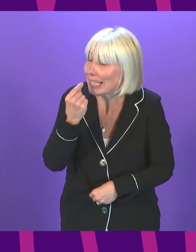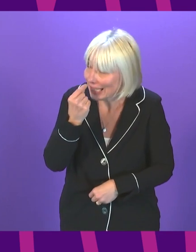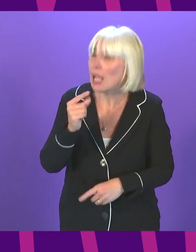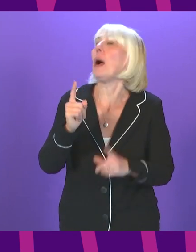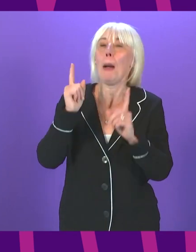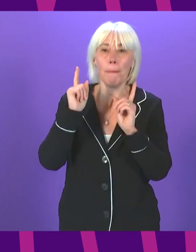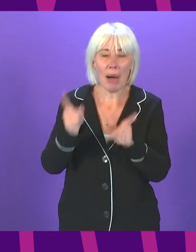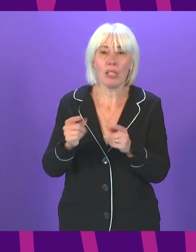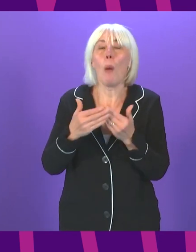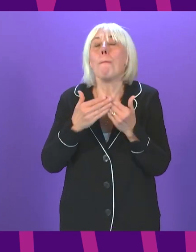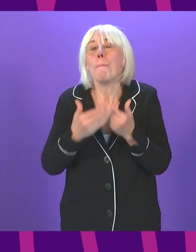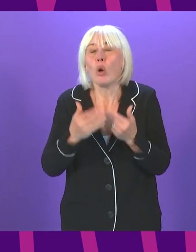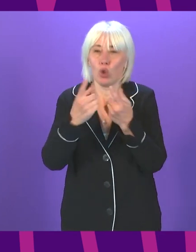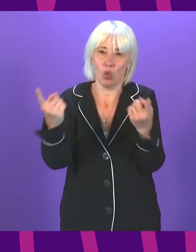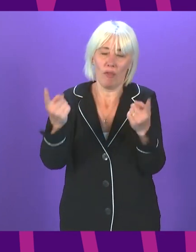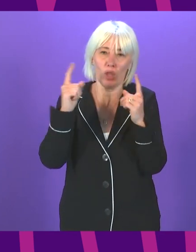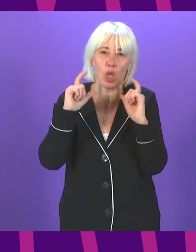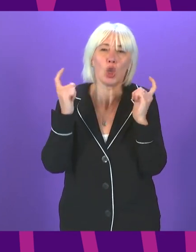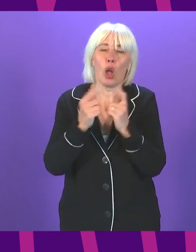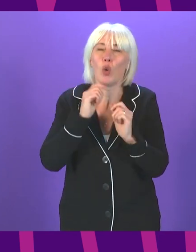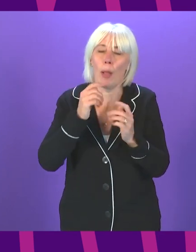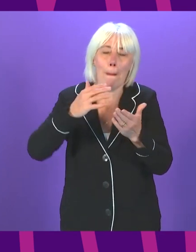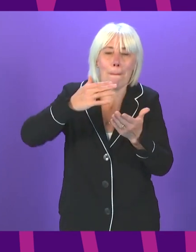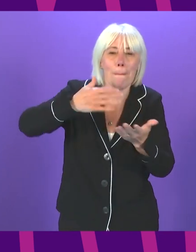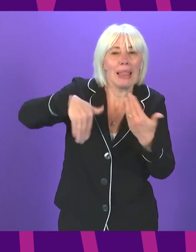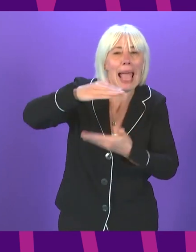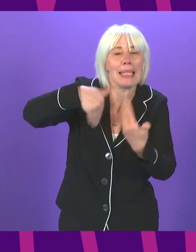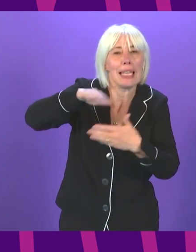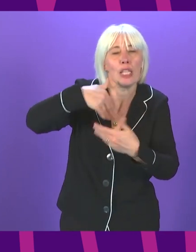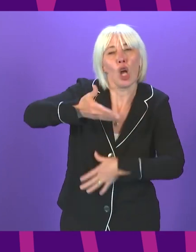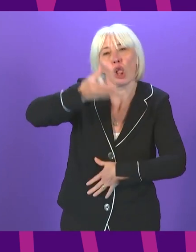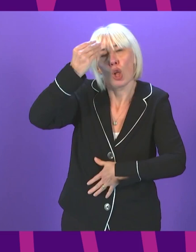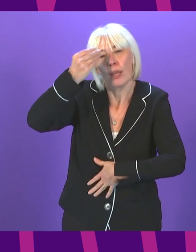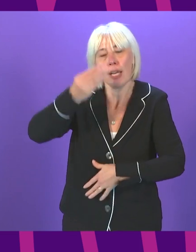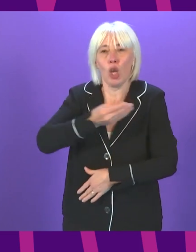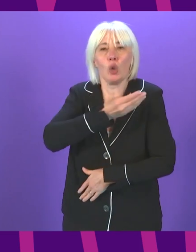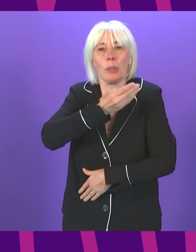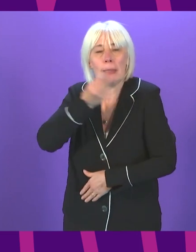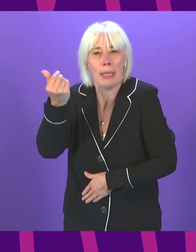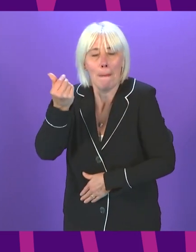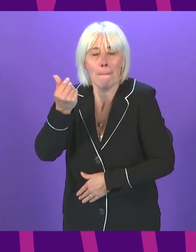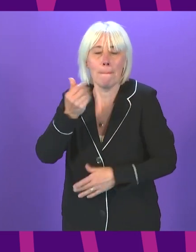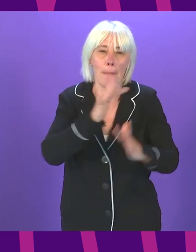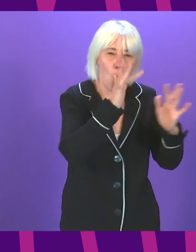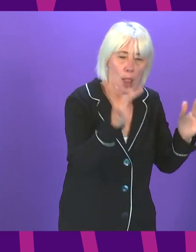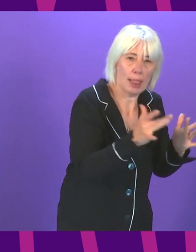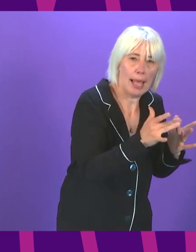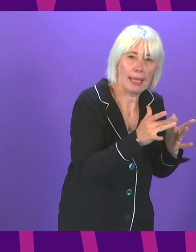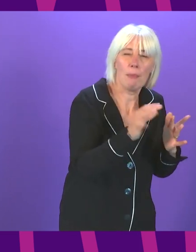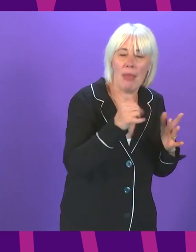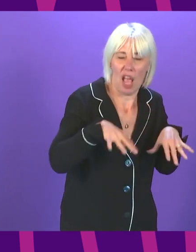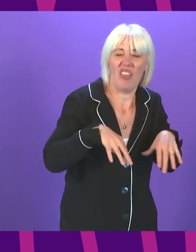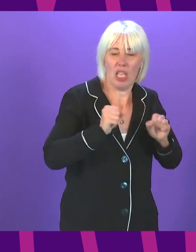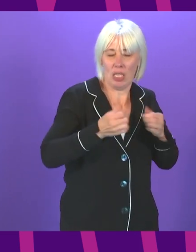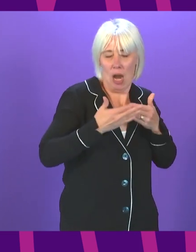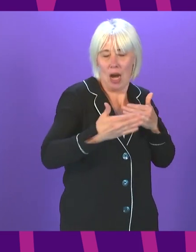support this, that most universities and colleges will be operating a blended learning approach which will see some learning continue to be online at least for the start